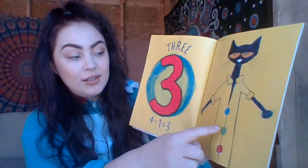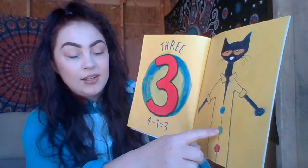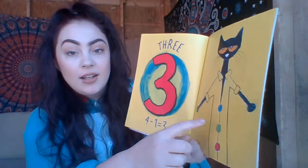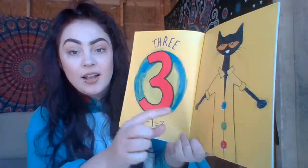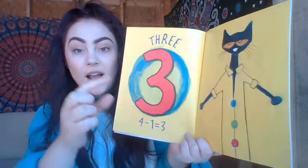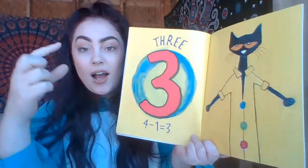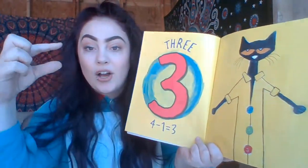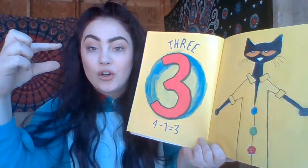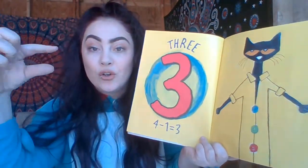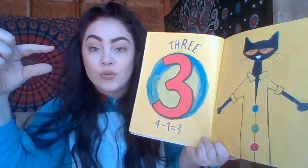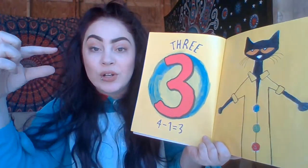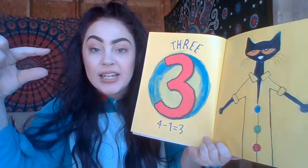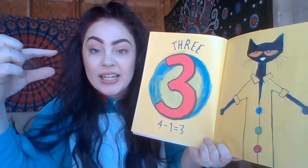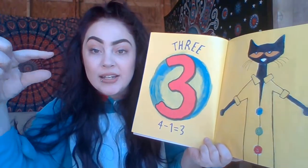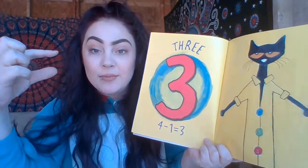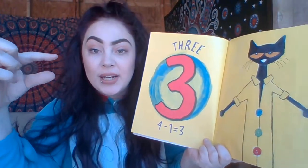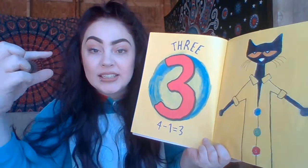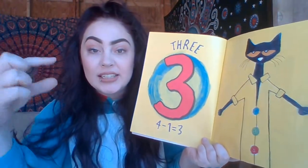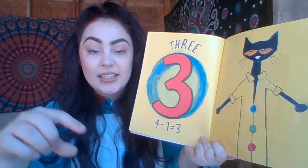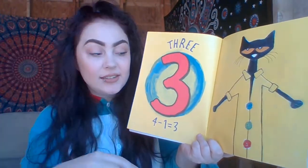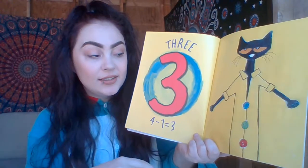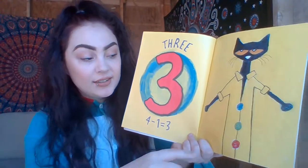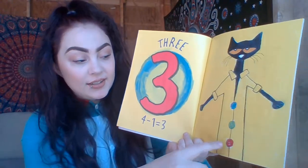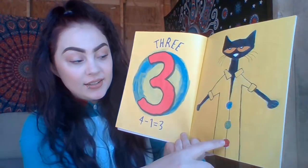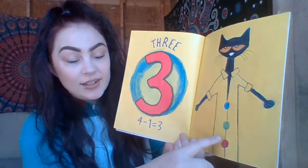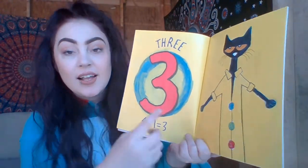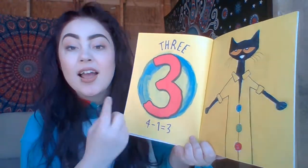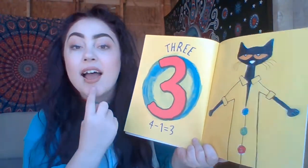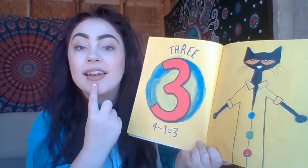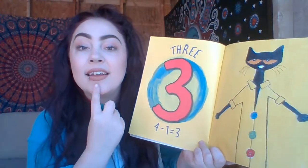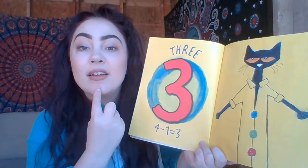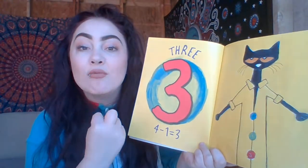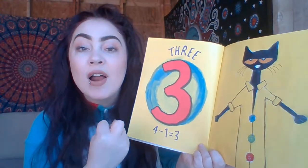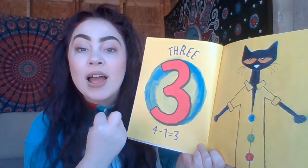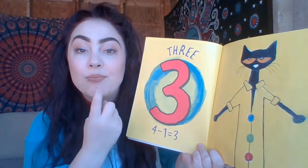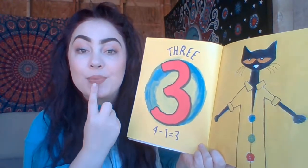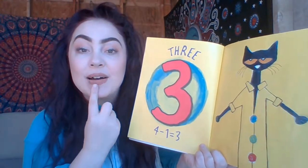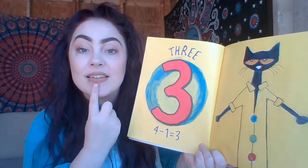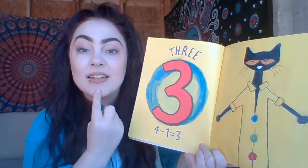A green button. And a red button.